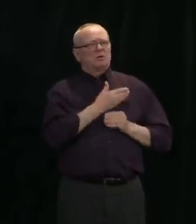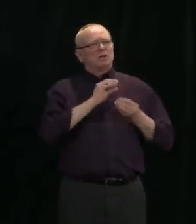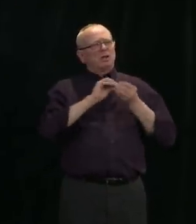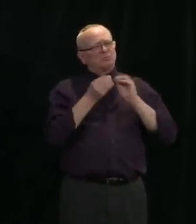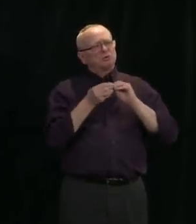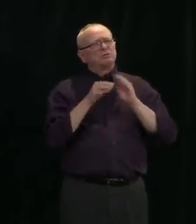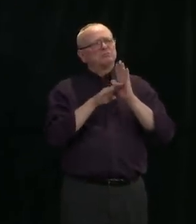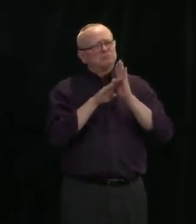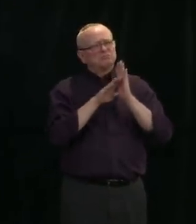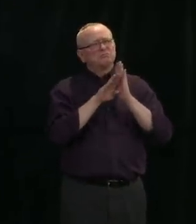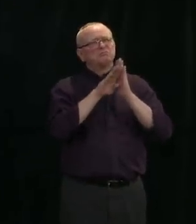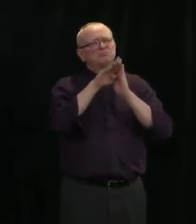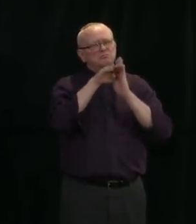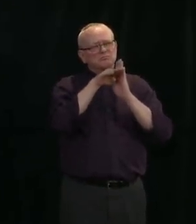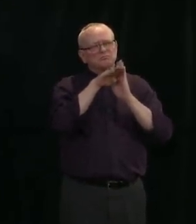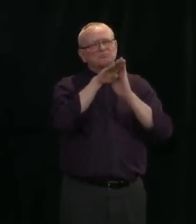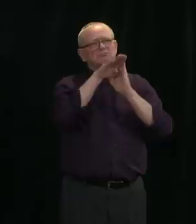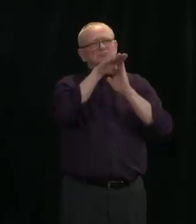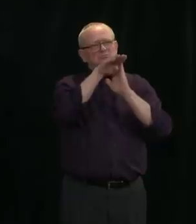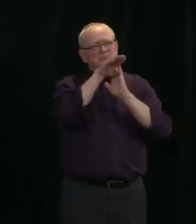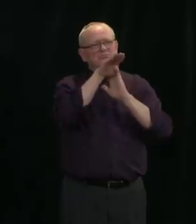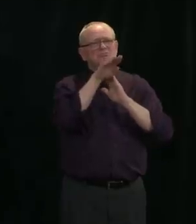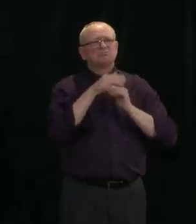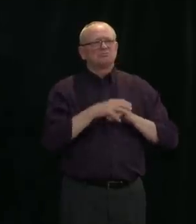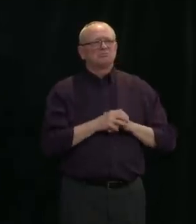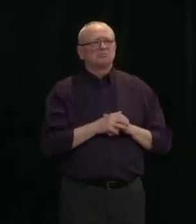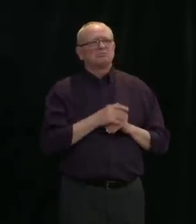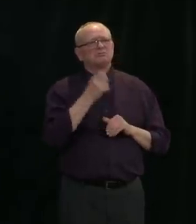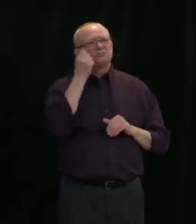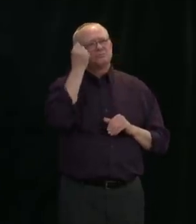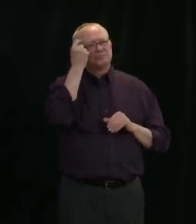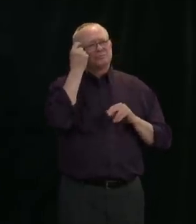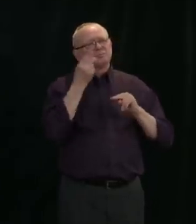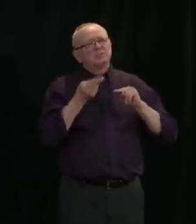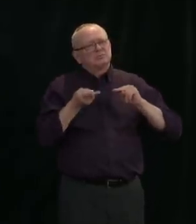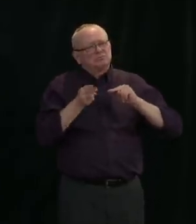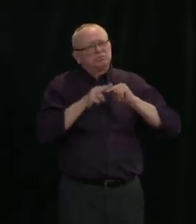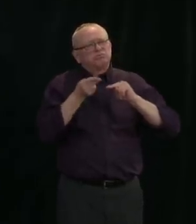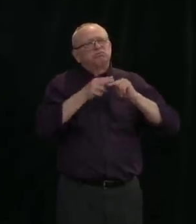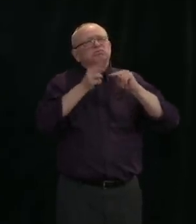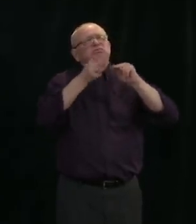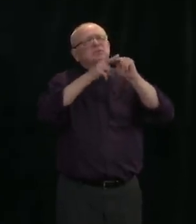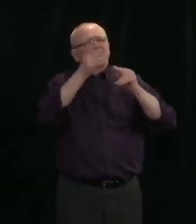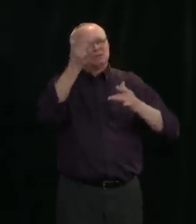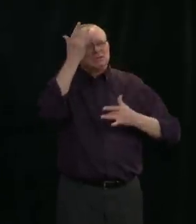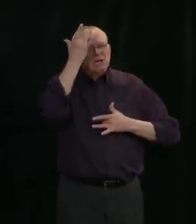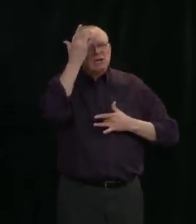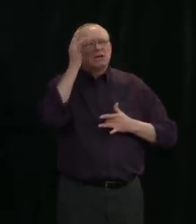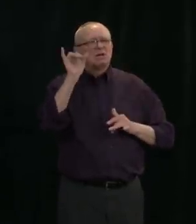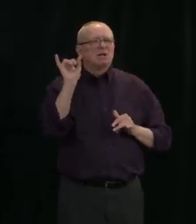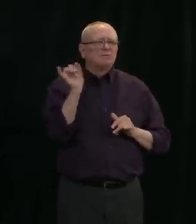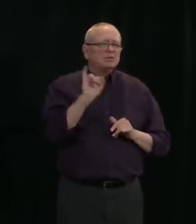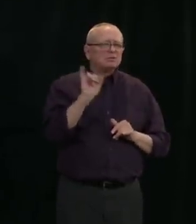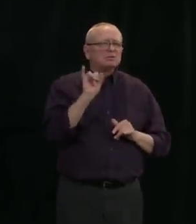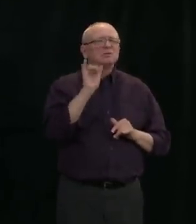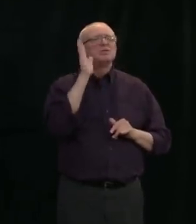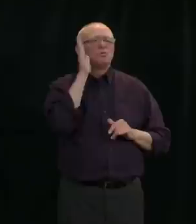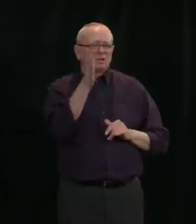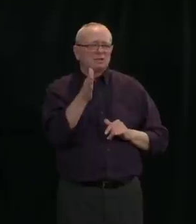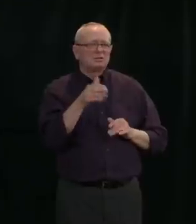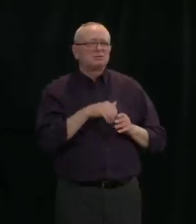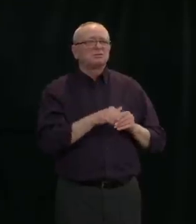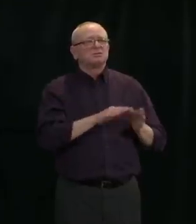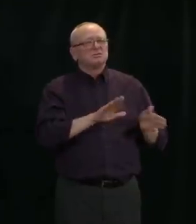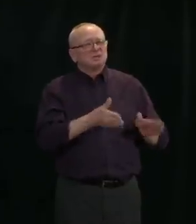and deaths will undoubtedly continue to rise in the days and in the weeks to come, but so will the number of recovered